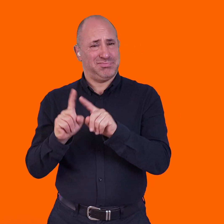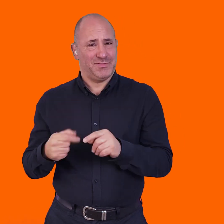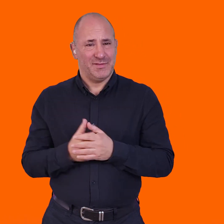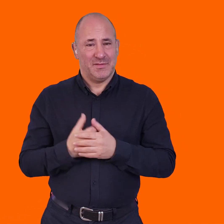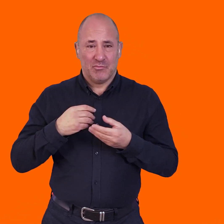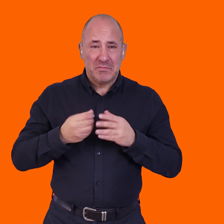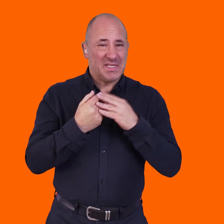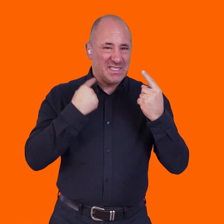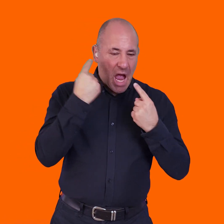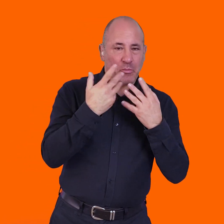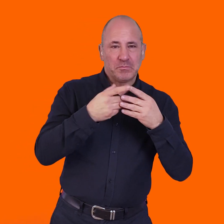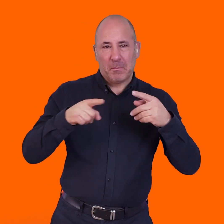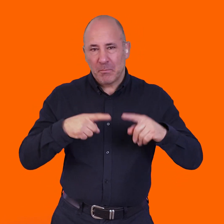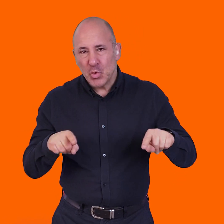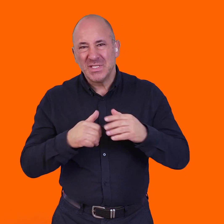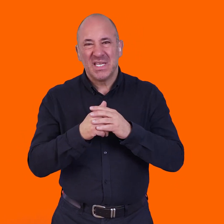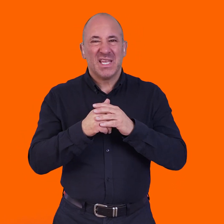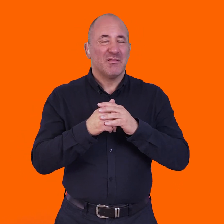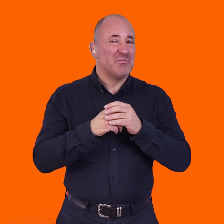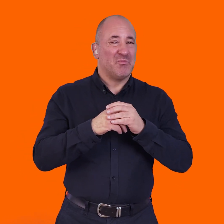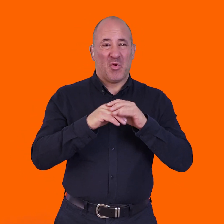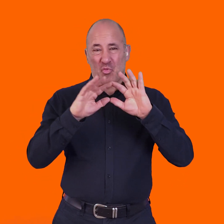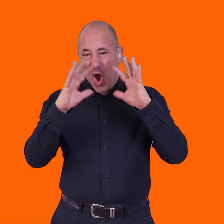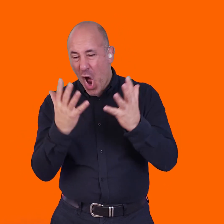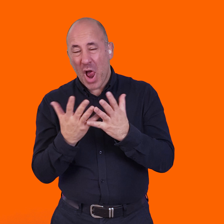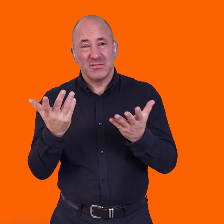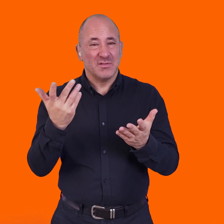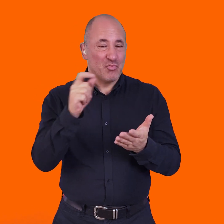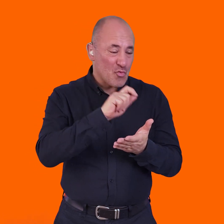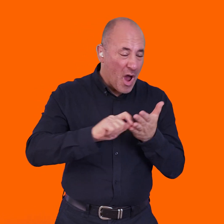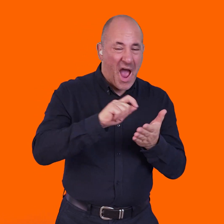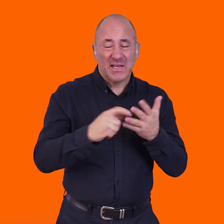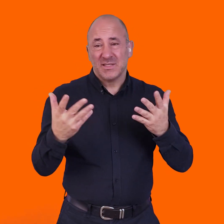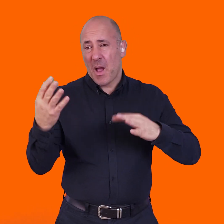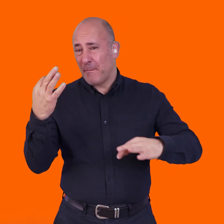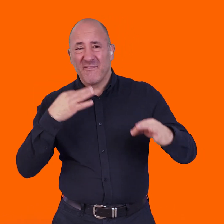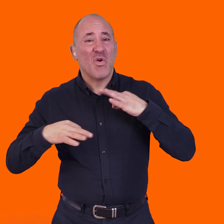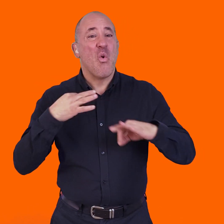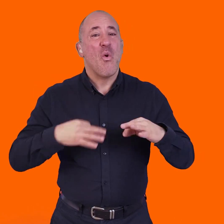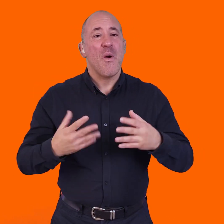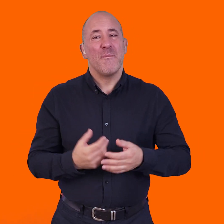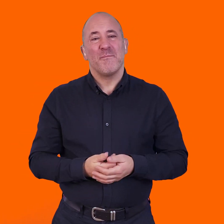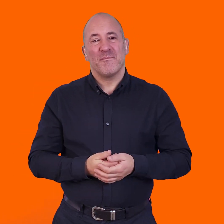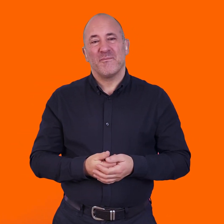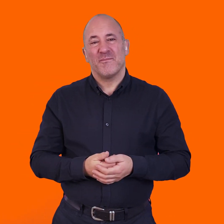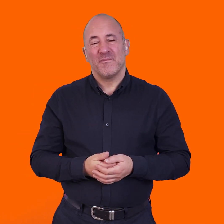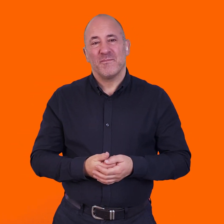make sound and music and worlds and write and perform. I'm doing